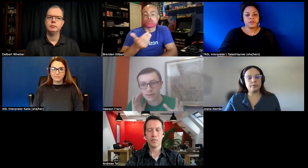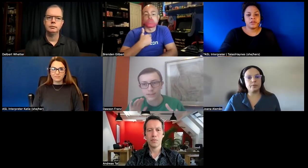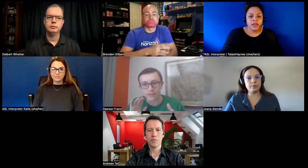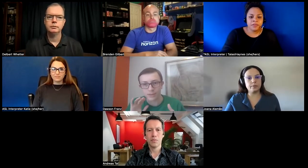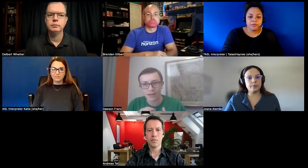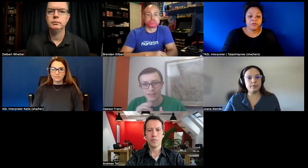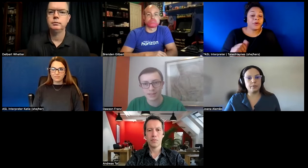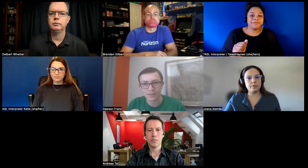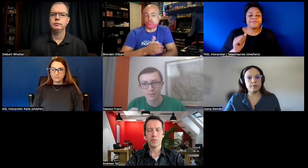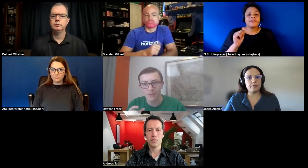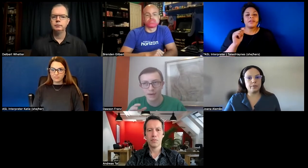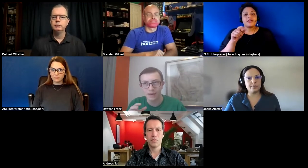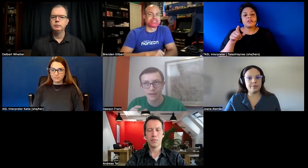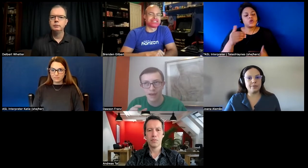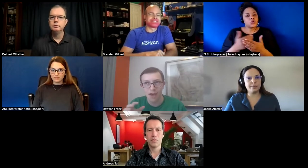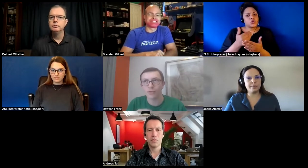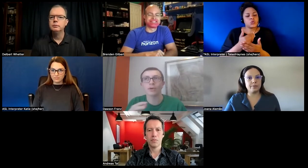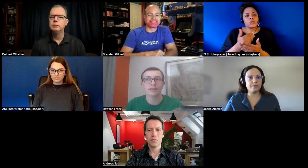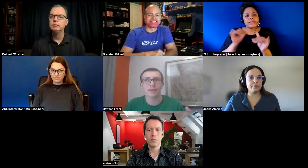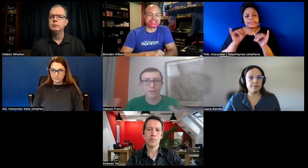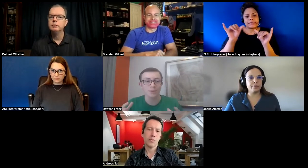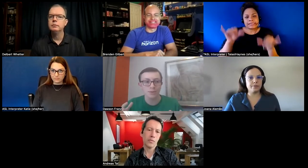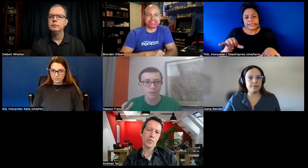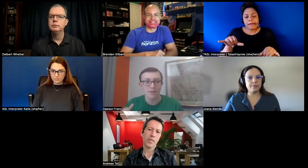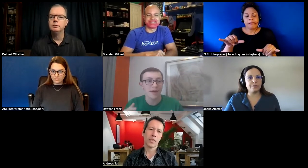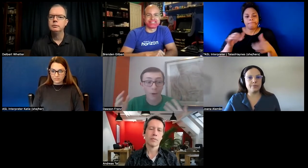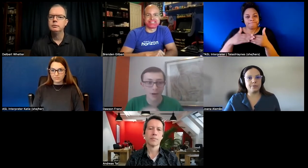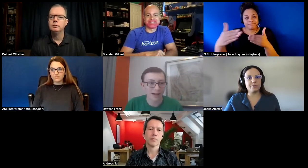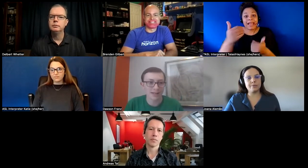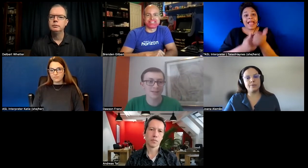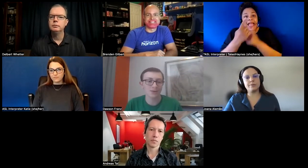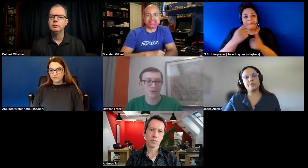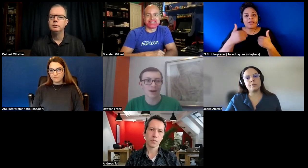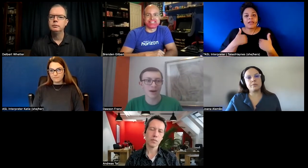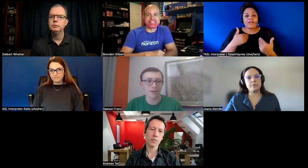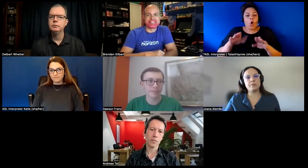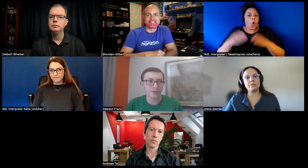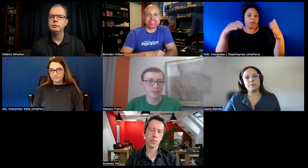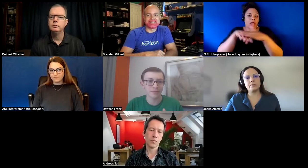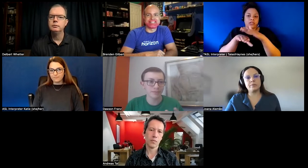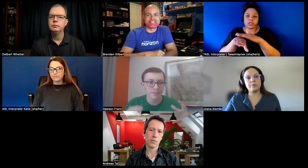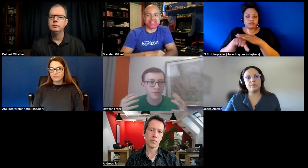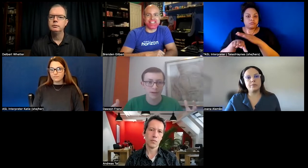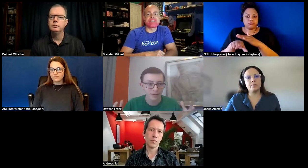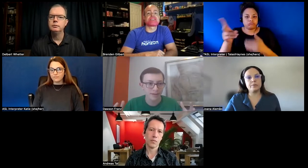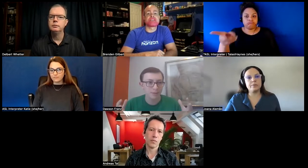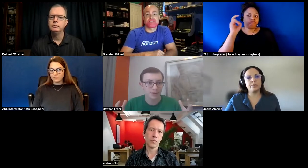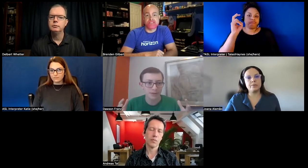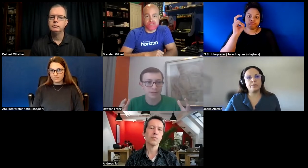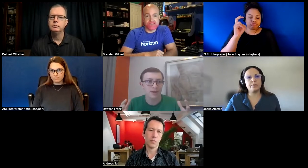this new system system that everyone is able to maybe have open access to um to create captions um